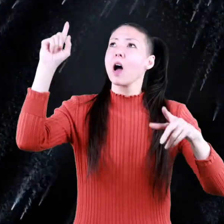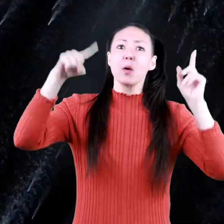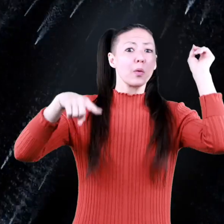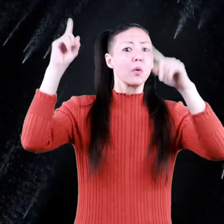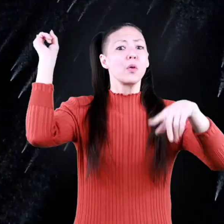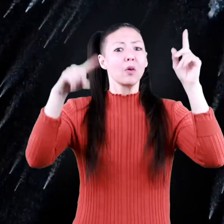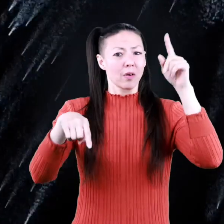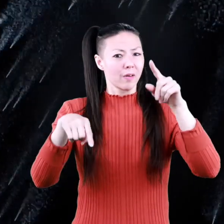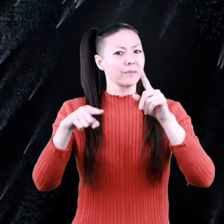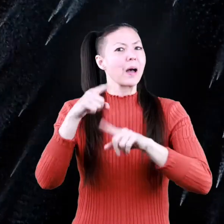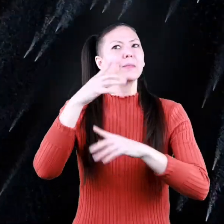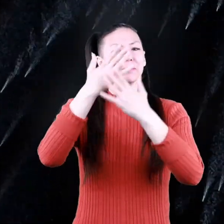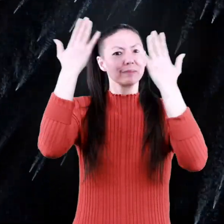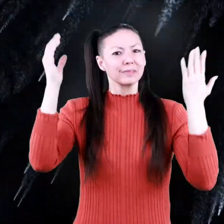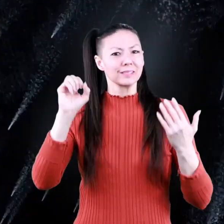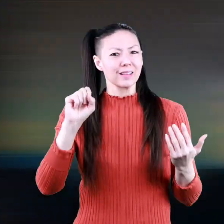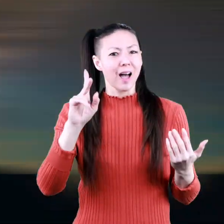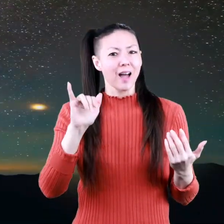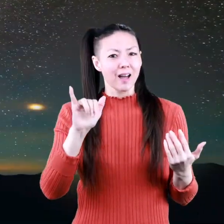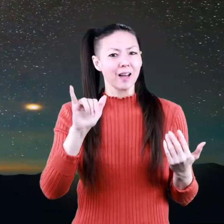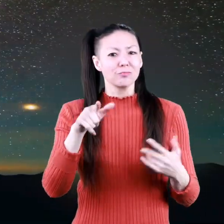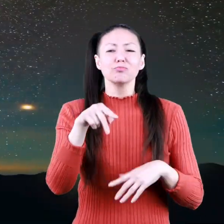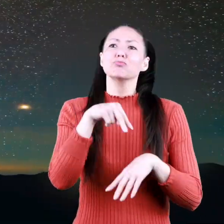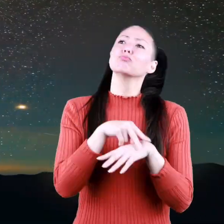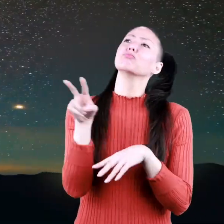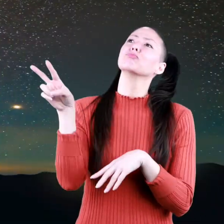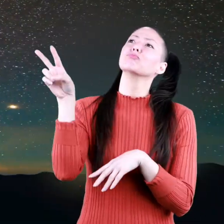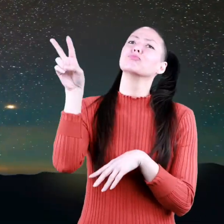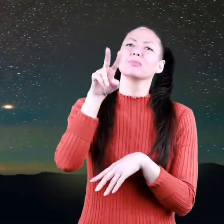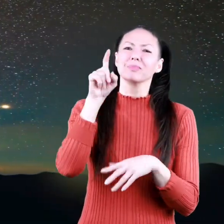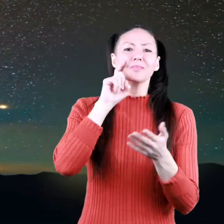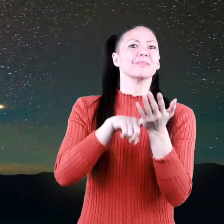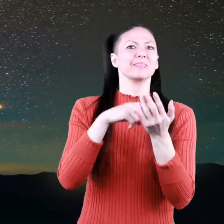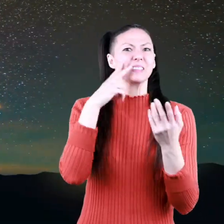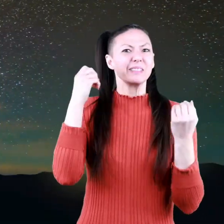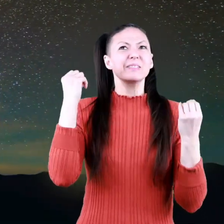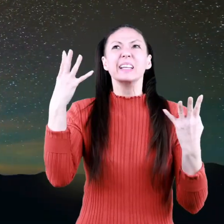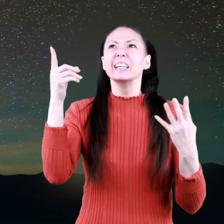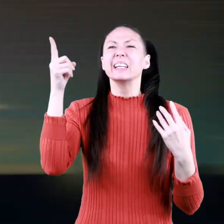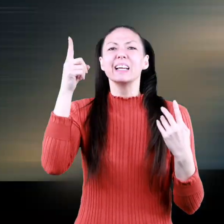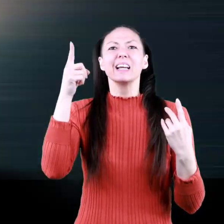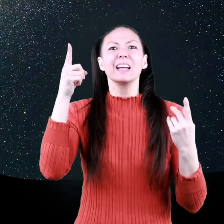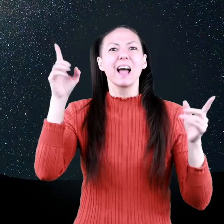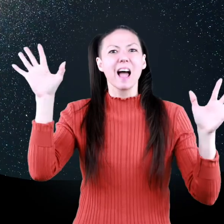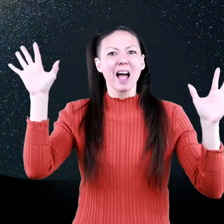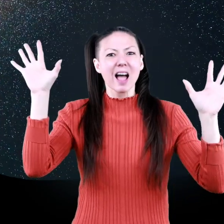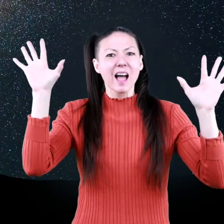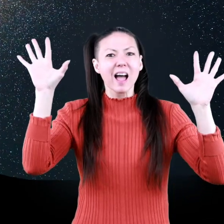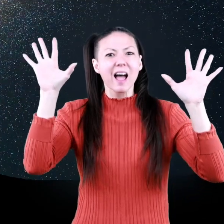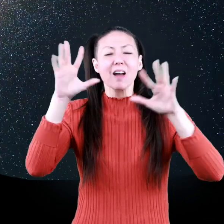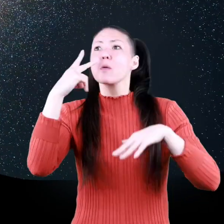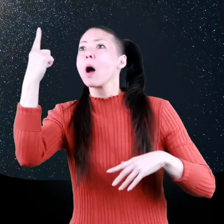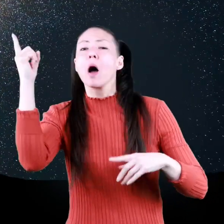fall harmlessly from the sky. You might even look up at the sky sometime and see one or many.